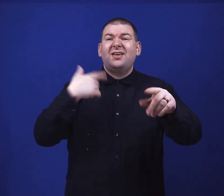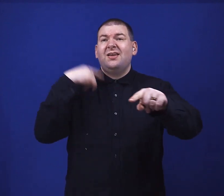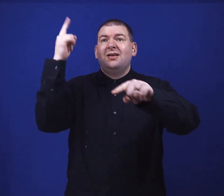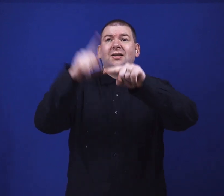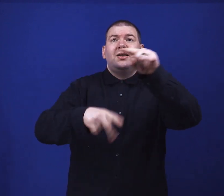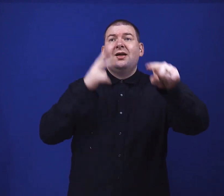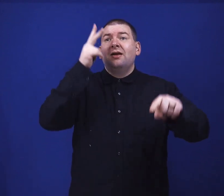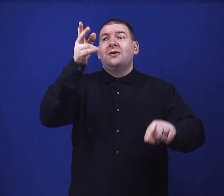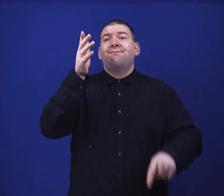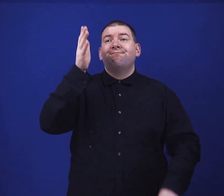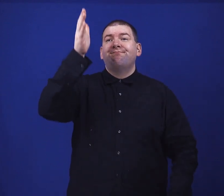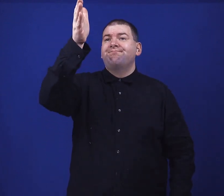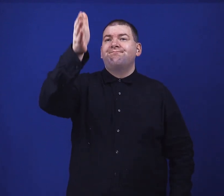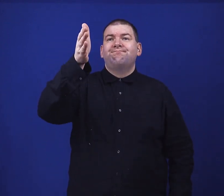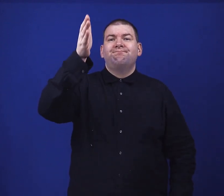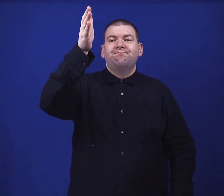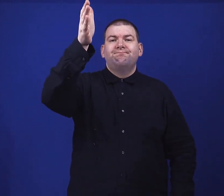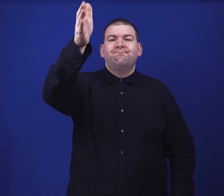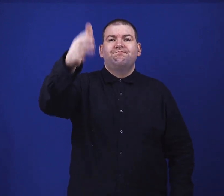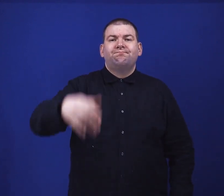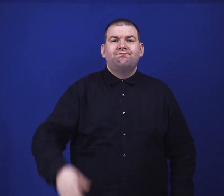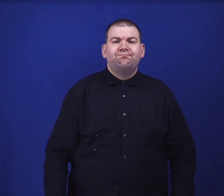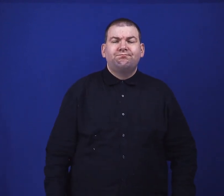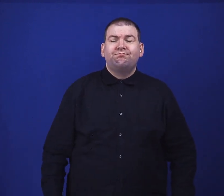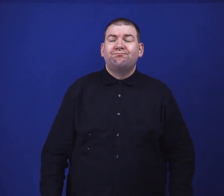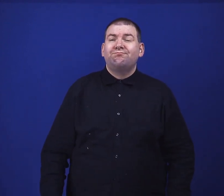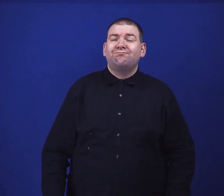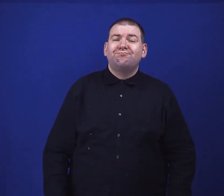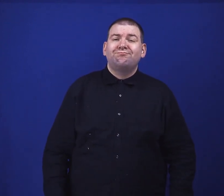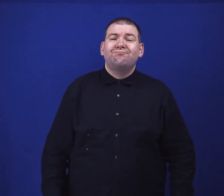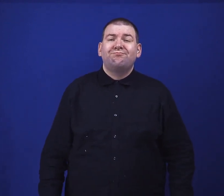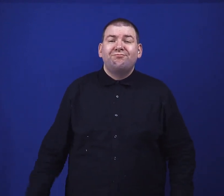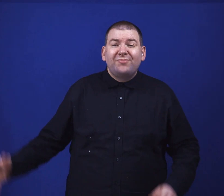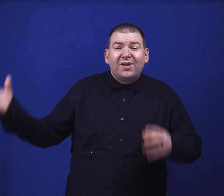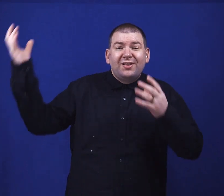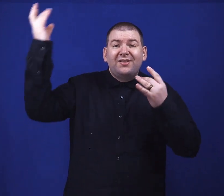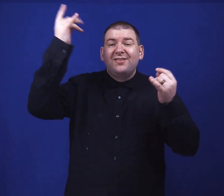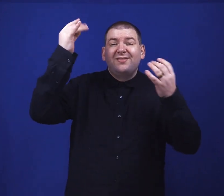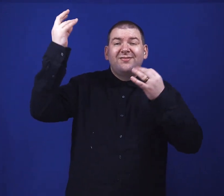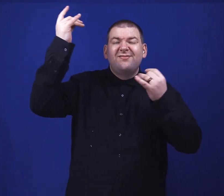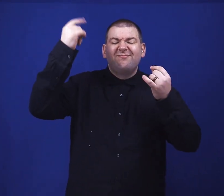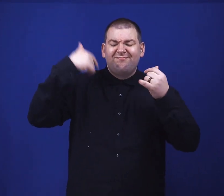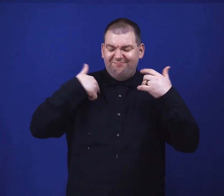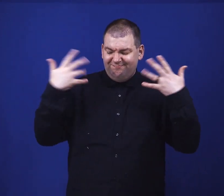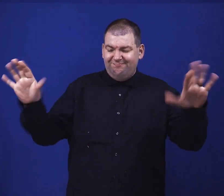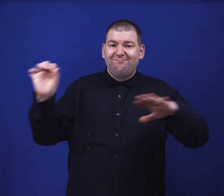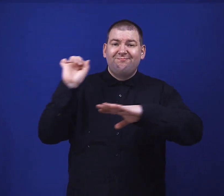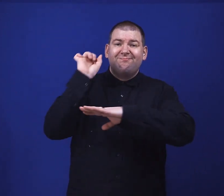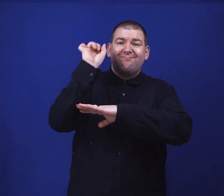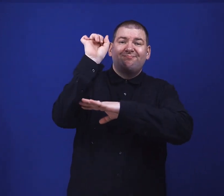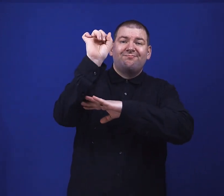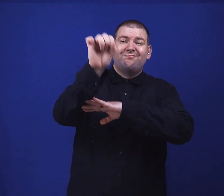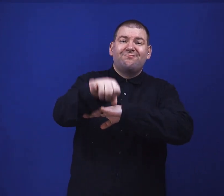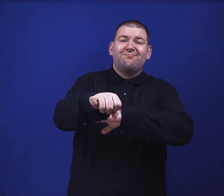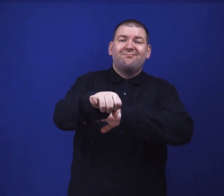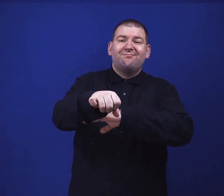So many things that I can't see Just when I think I've